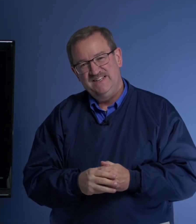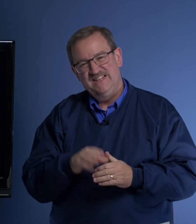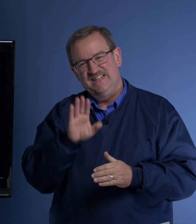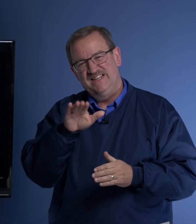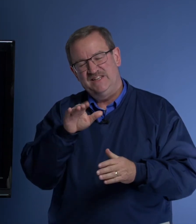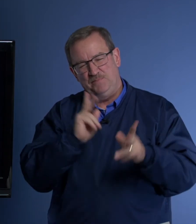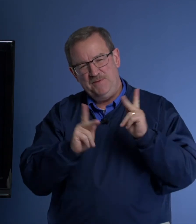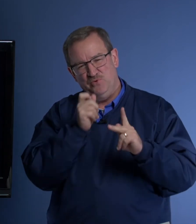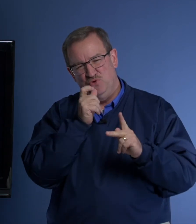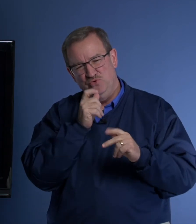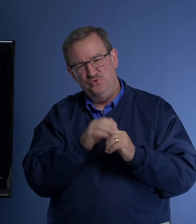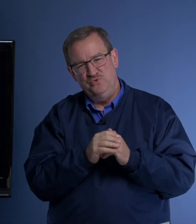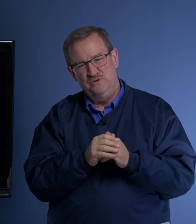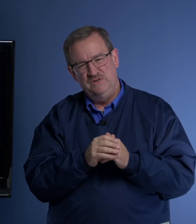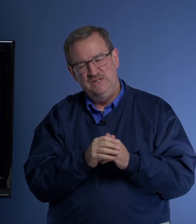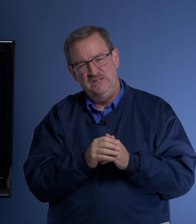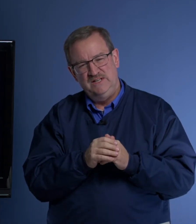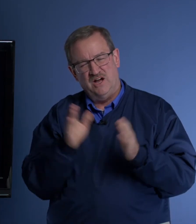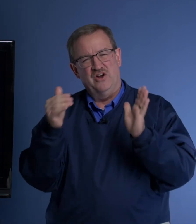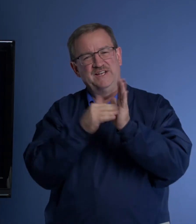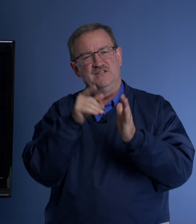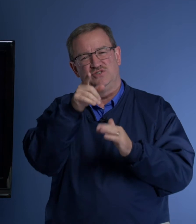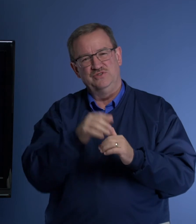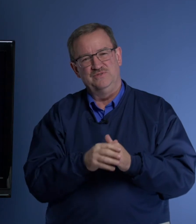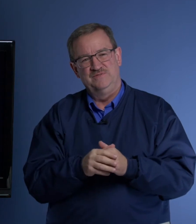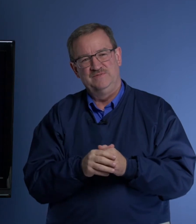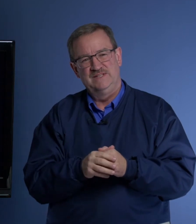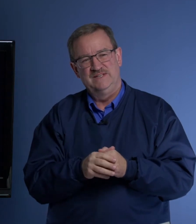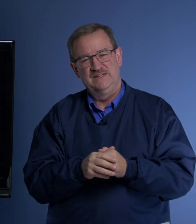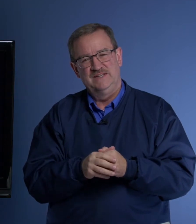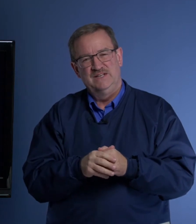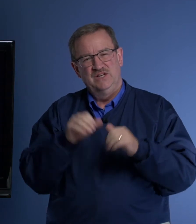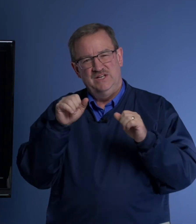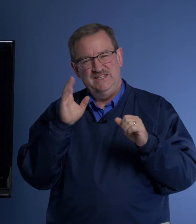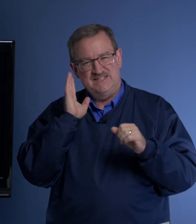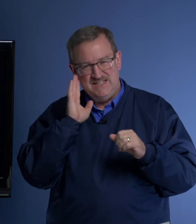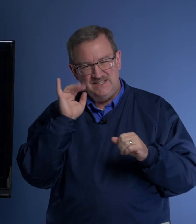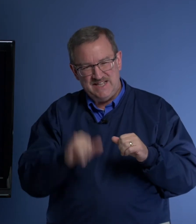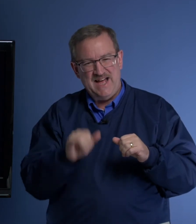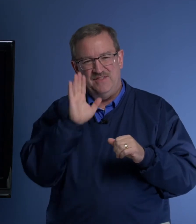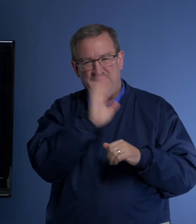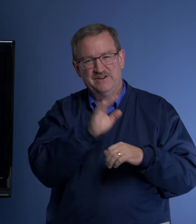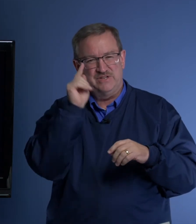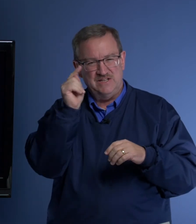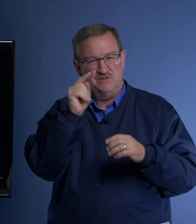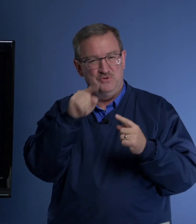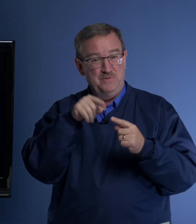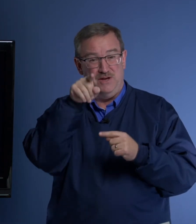The people who are against you. Is is that their testimony about